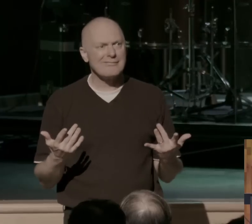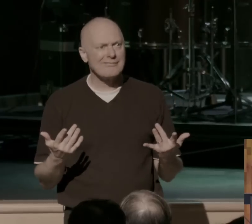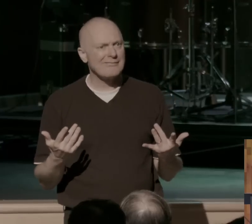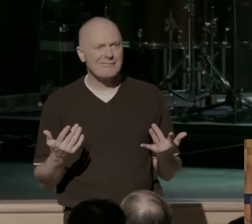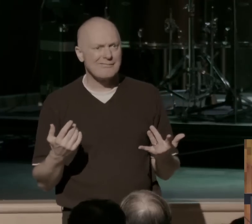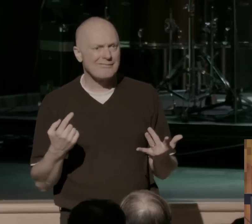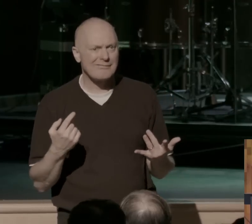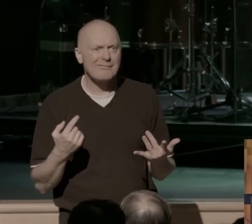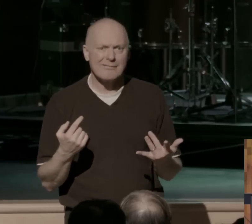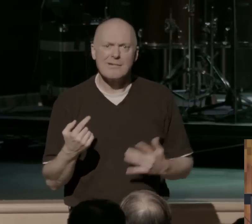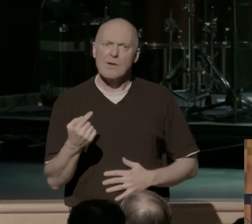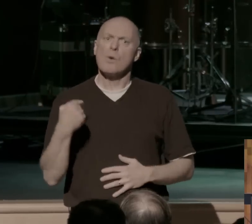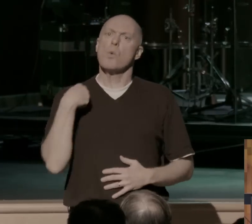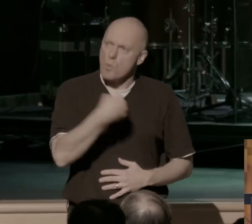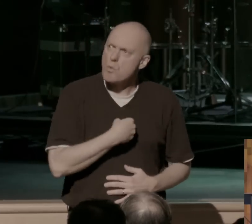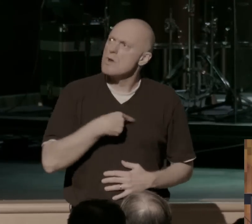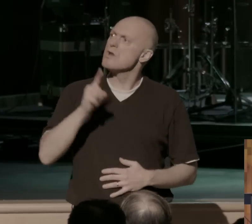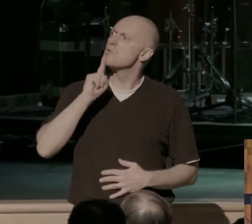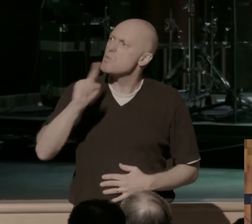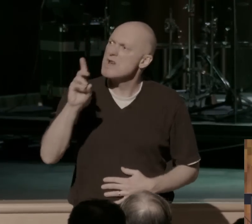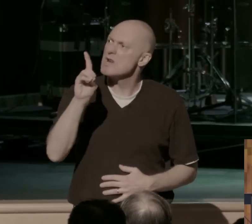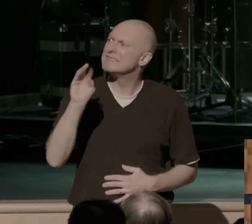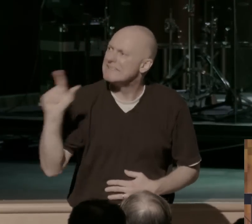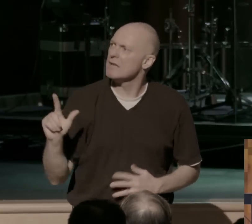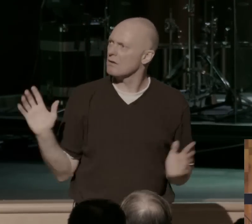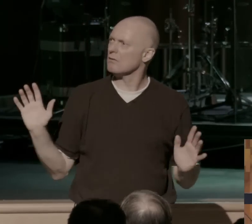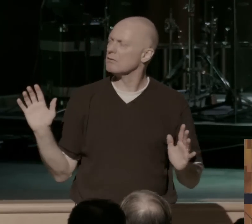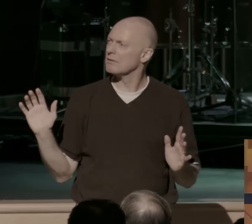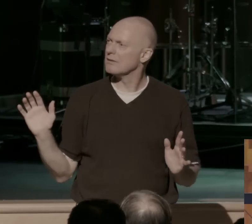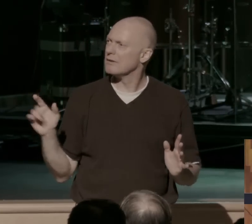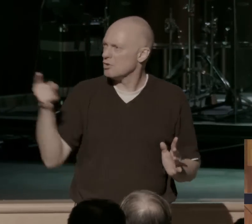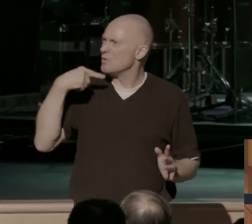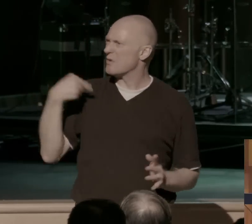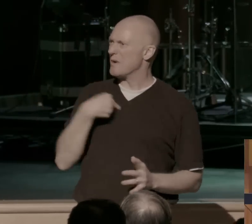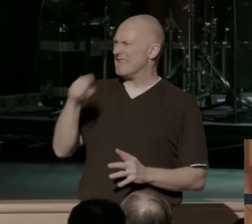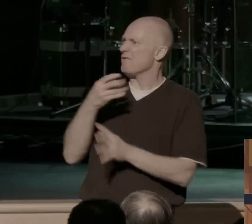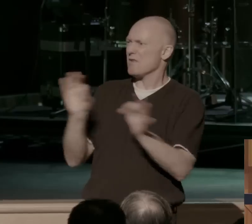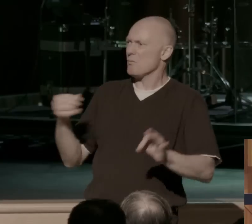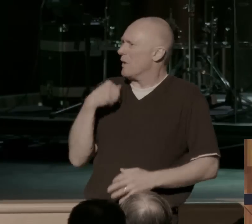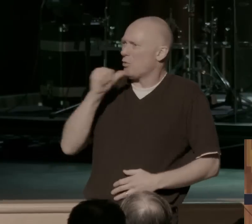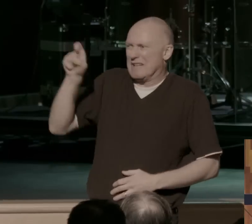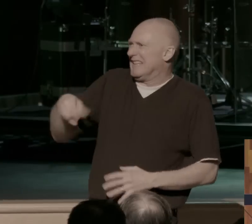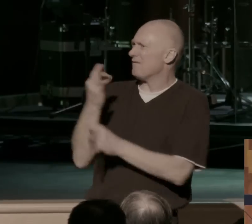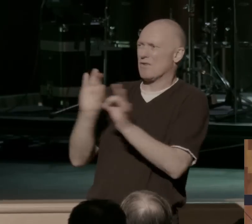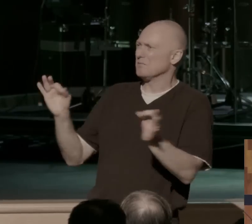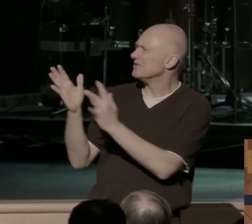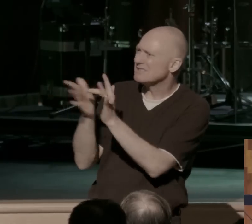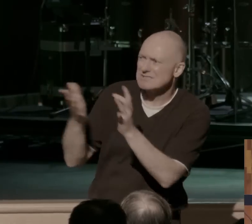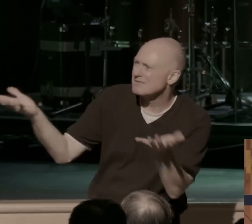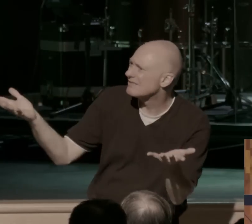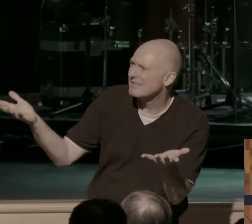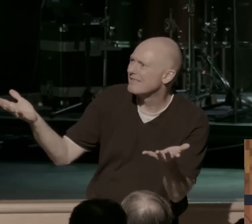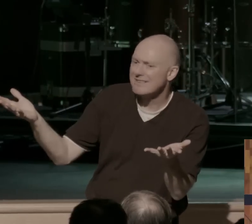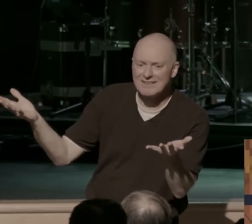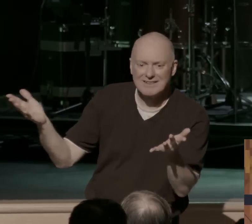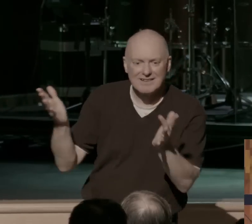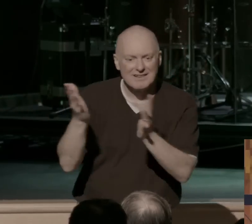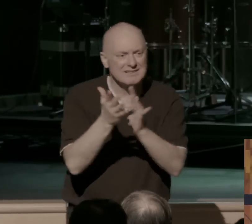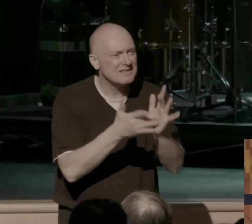children, and we are the real deal here. So this whole thing about you saying we need freedom. We don't. And Jesus says, you're not free.